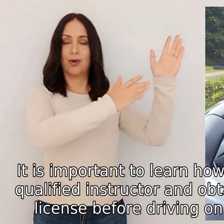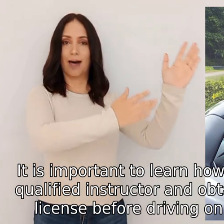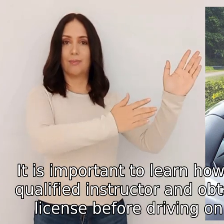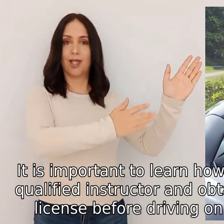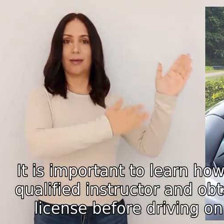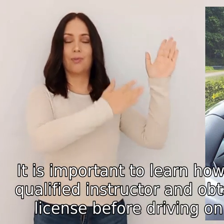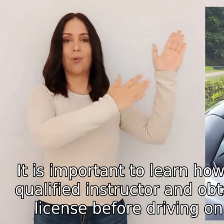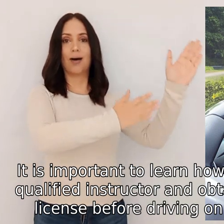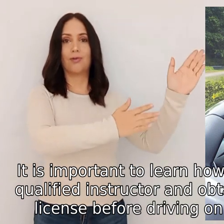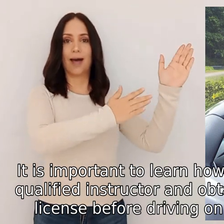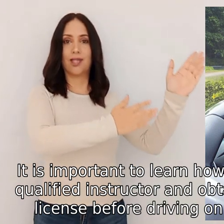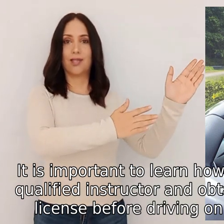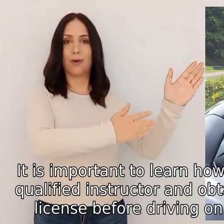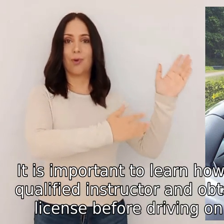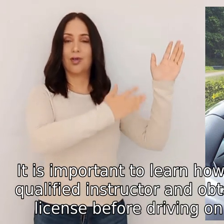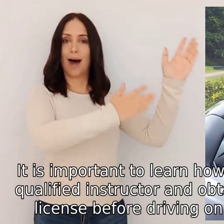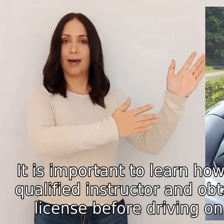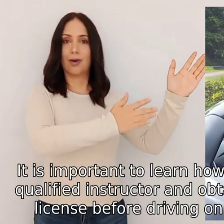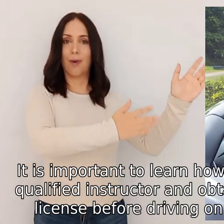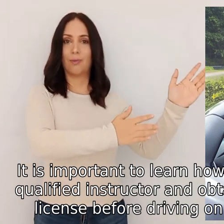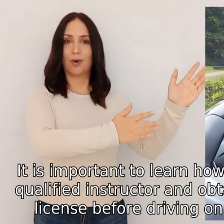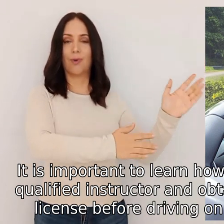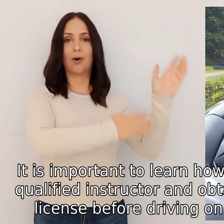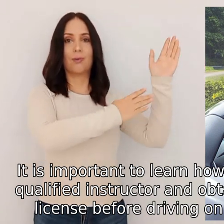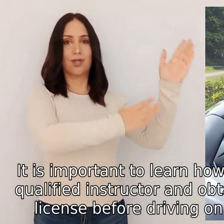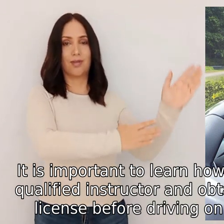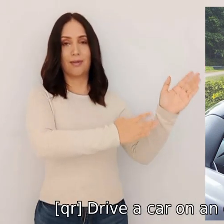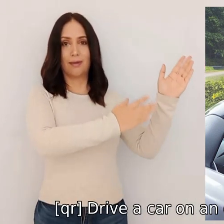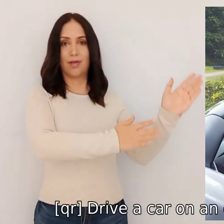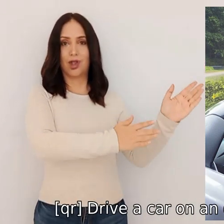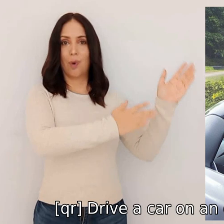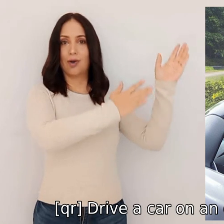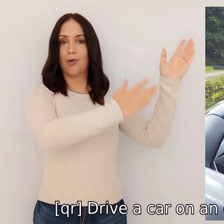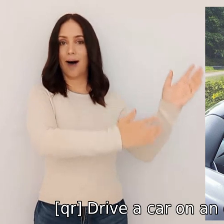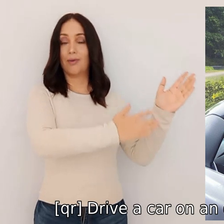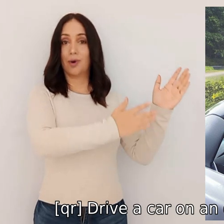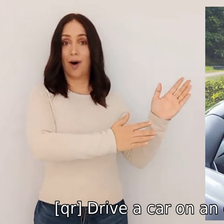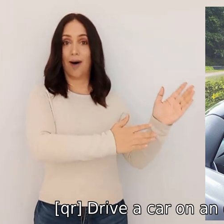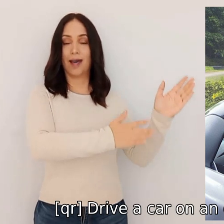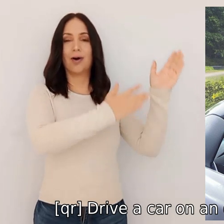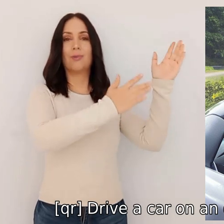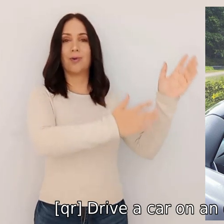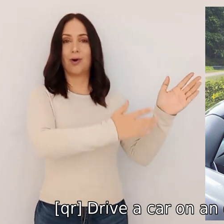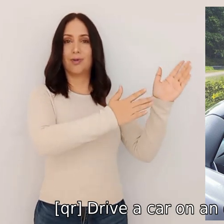and obtain the required license before driving on public roads qr drive a car on an open road